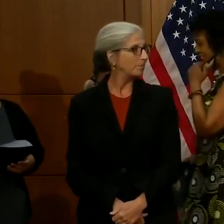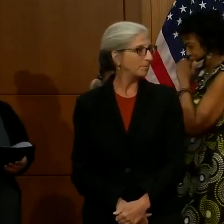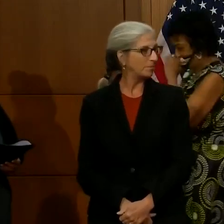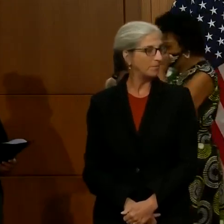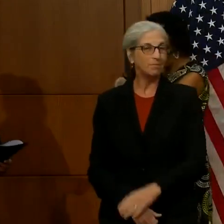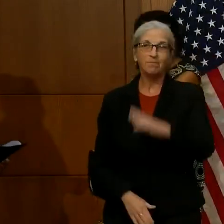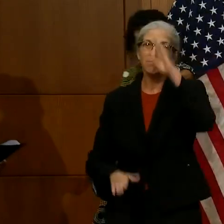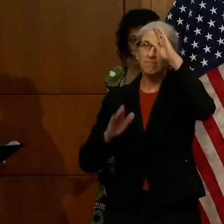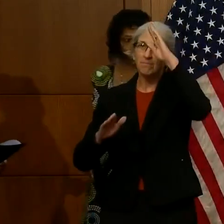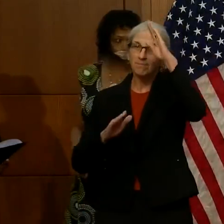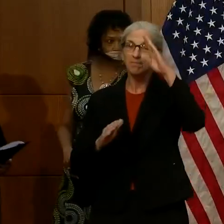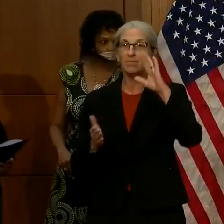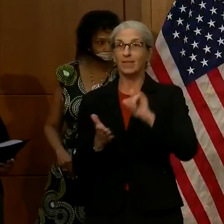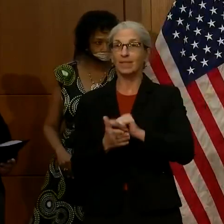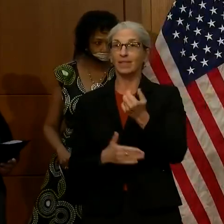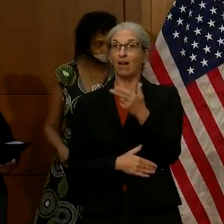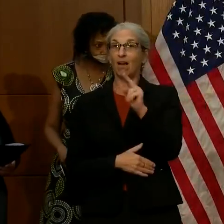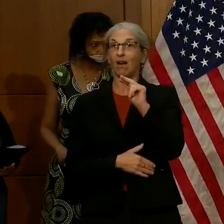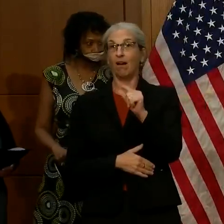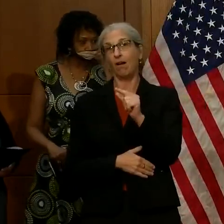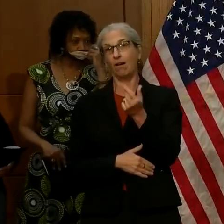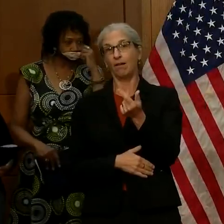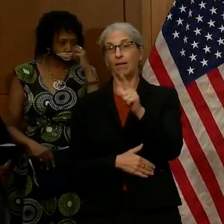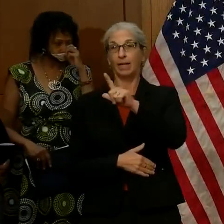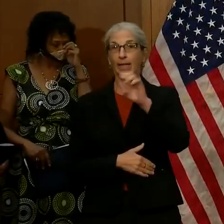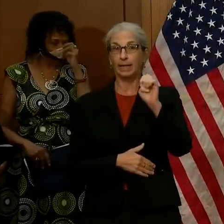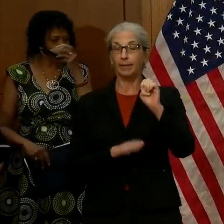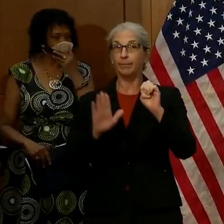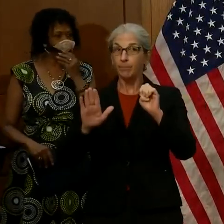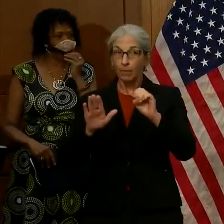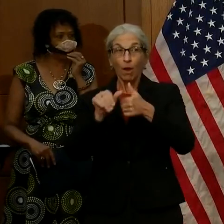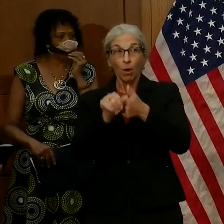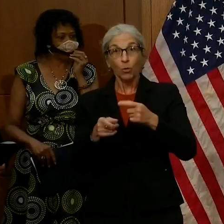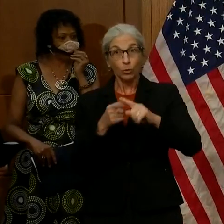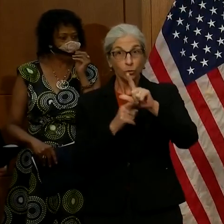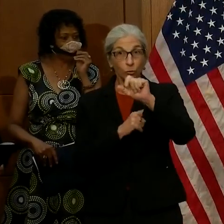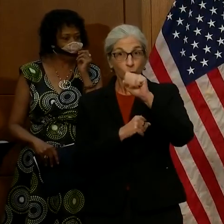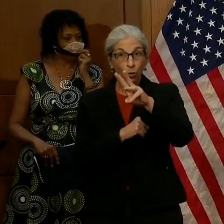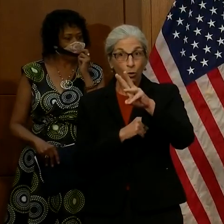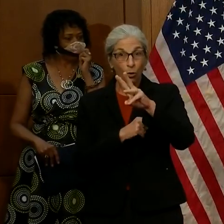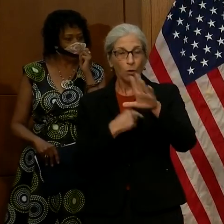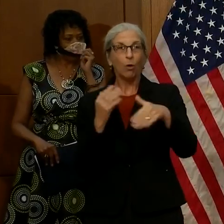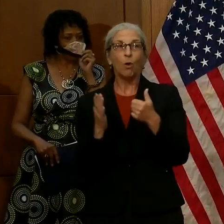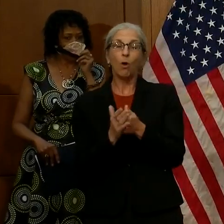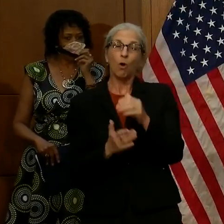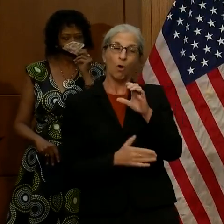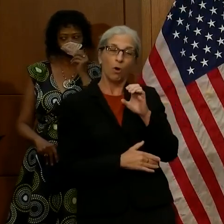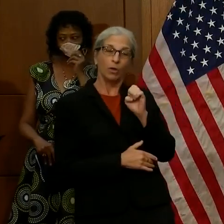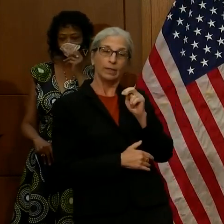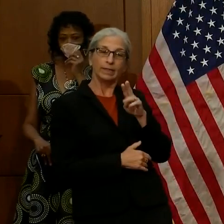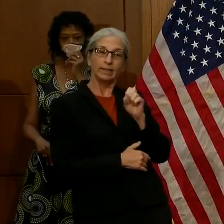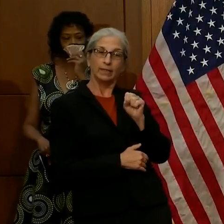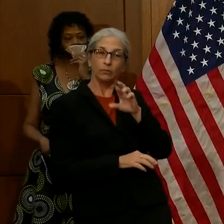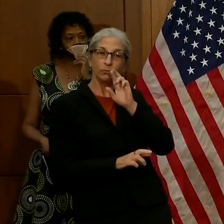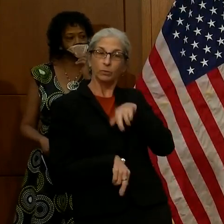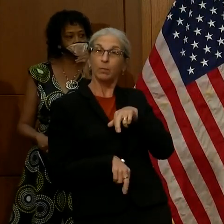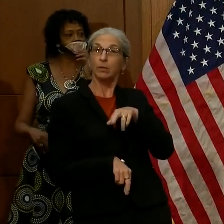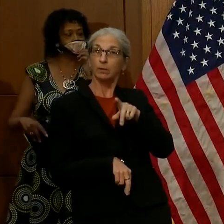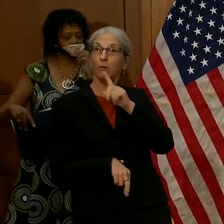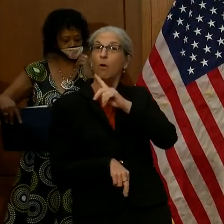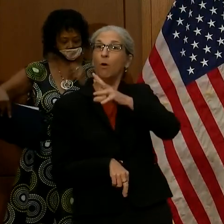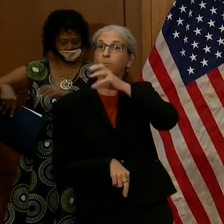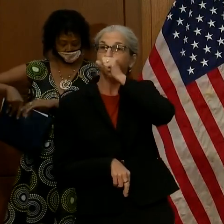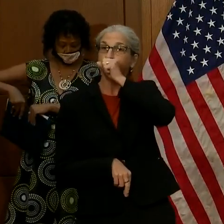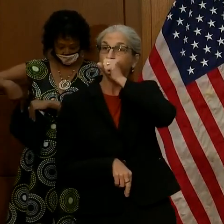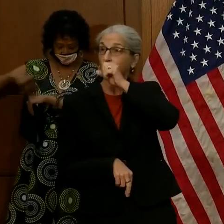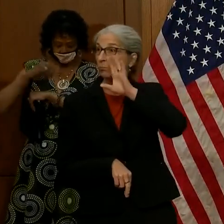Hello, this is Hun Lee. By law, all census responses are completely confidential, and